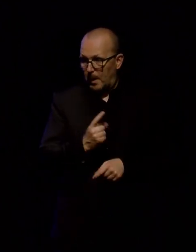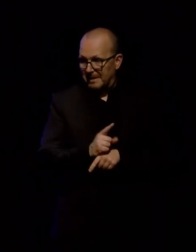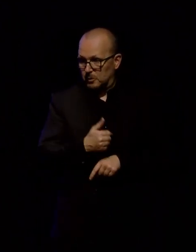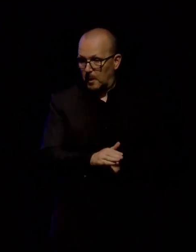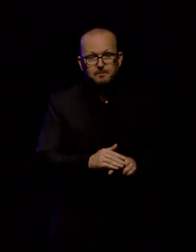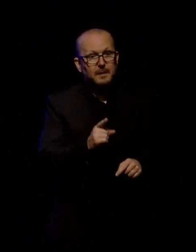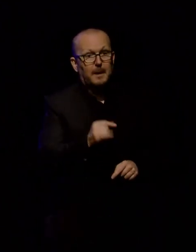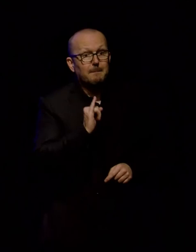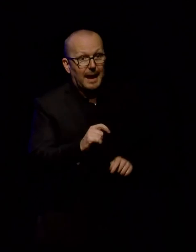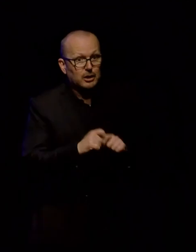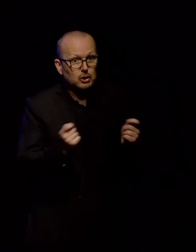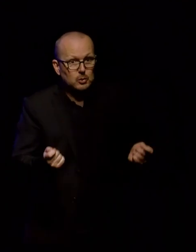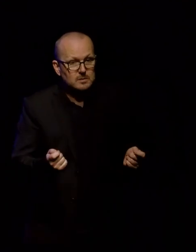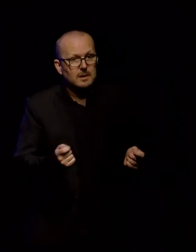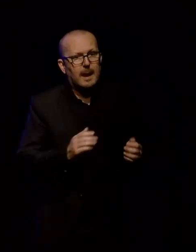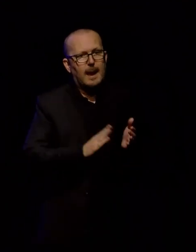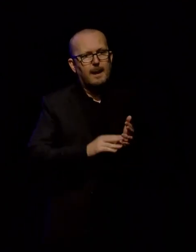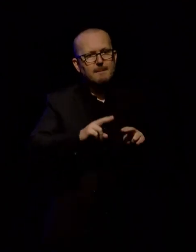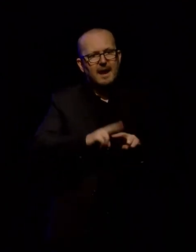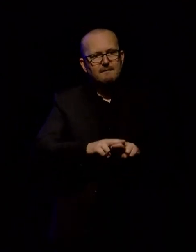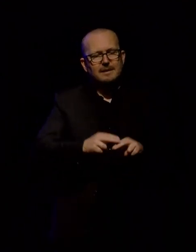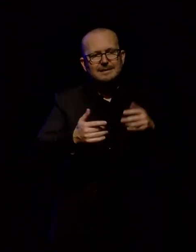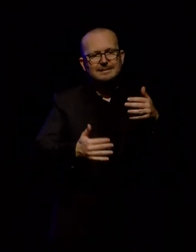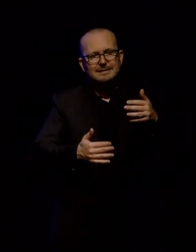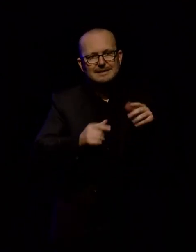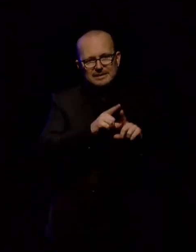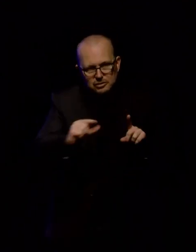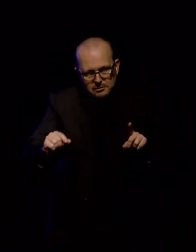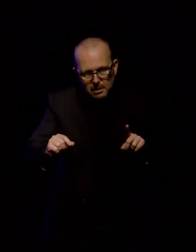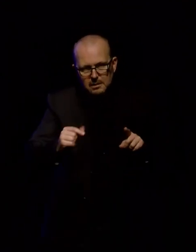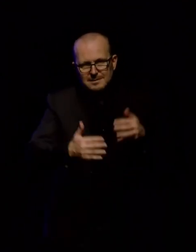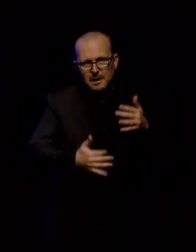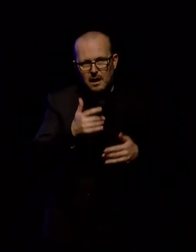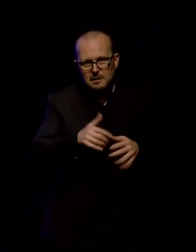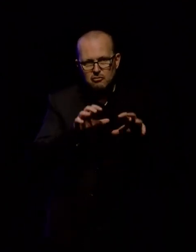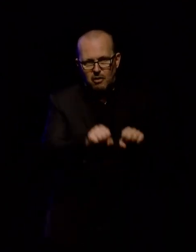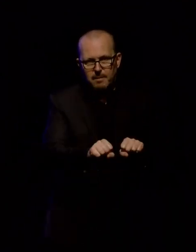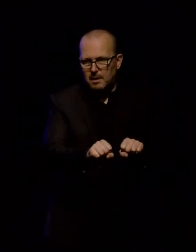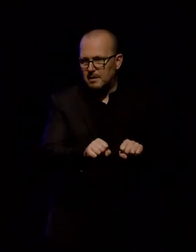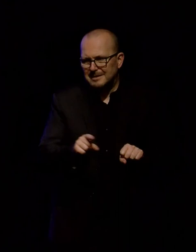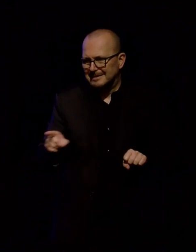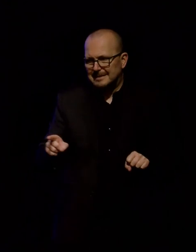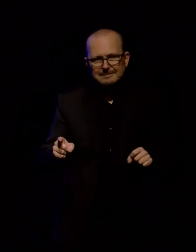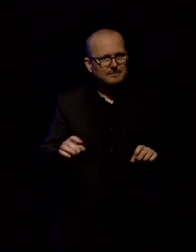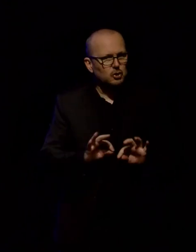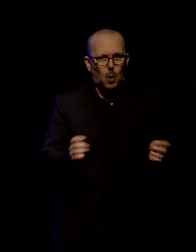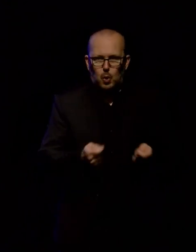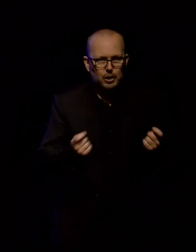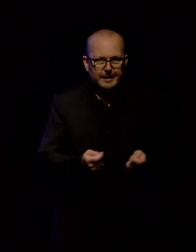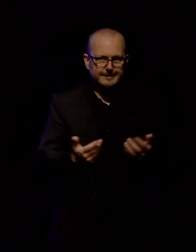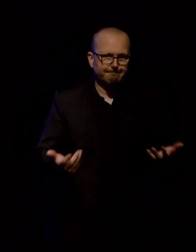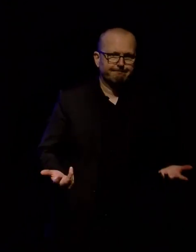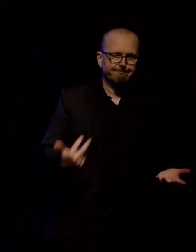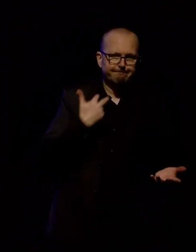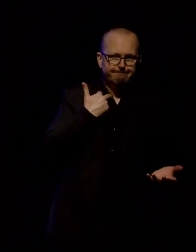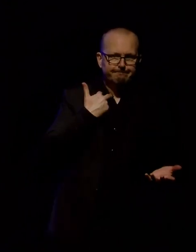news, which is that the MF Digital Data Grabber is not working nearly so well. In fact, it doesn't actually work. And I have yet to